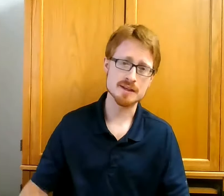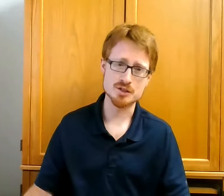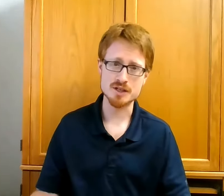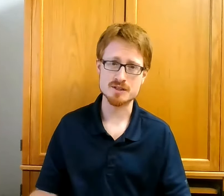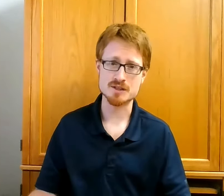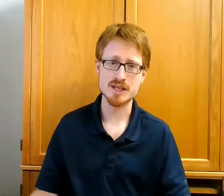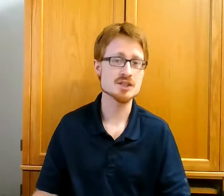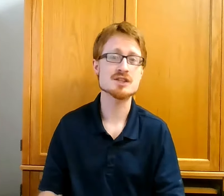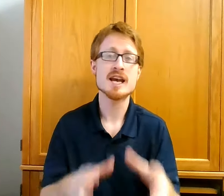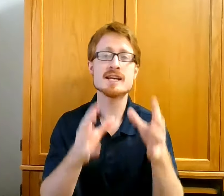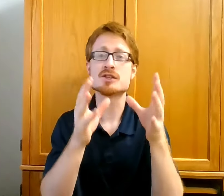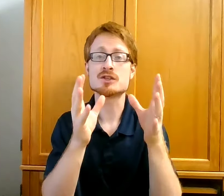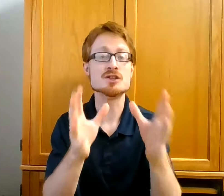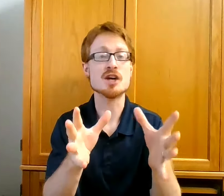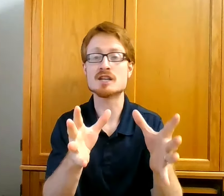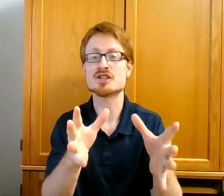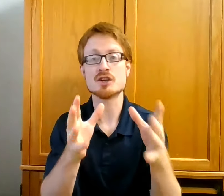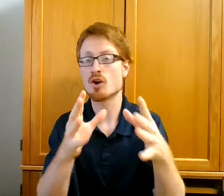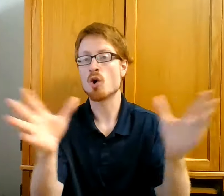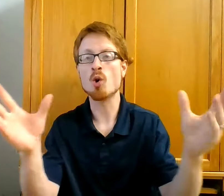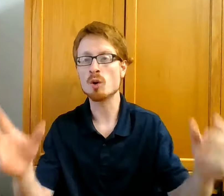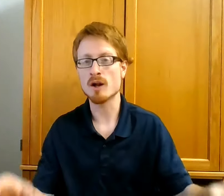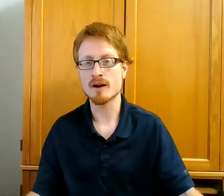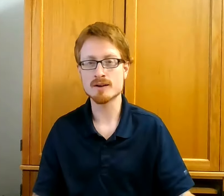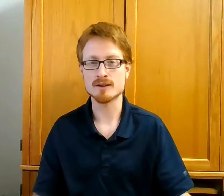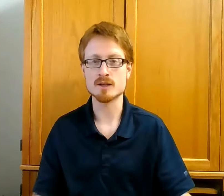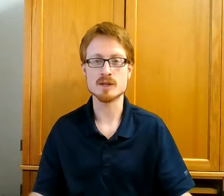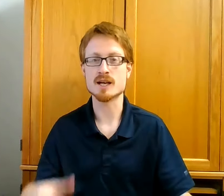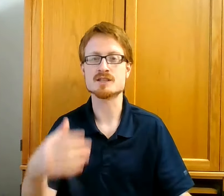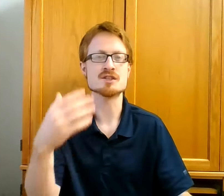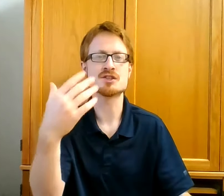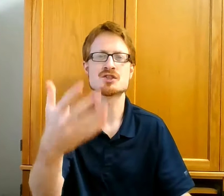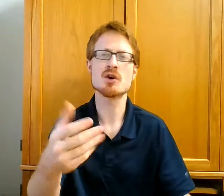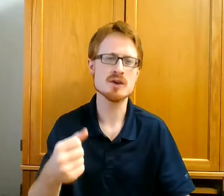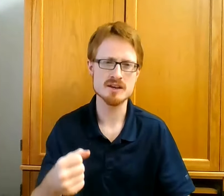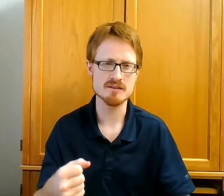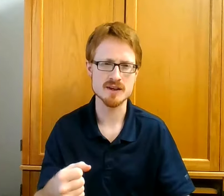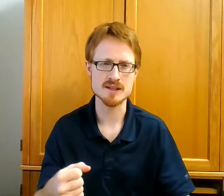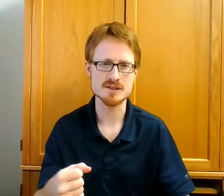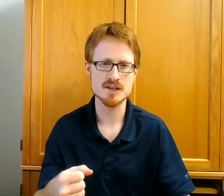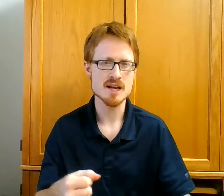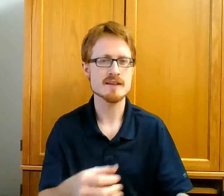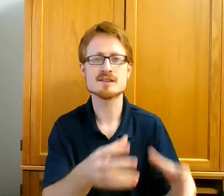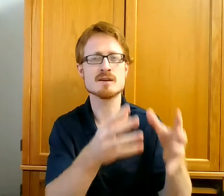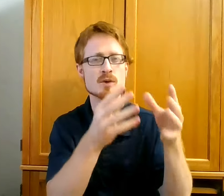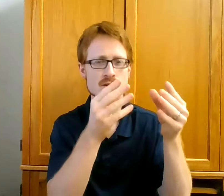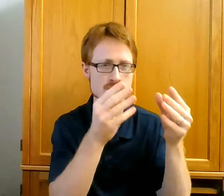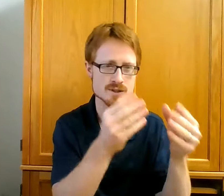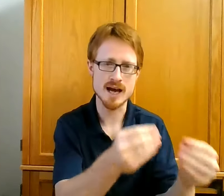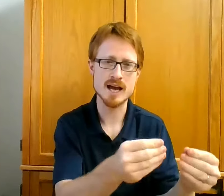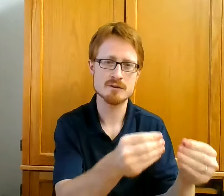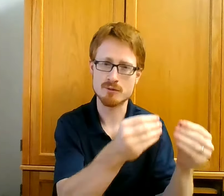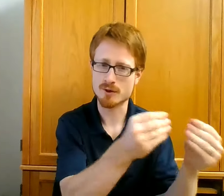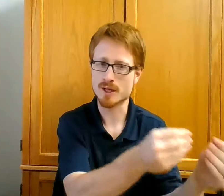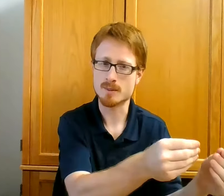Jesus teaches. He just does it wholeheartedly because he's so convinced that someone who died for him